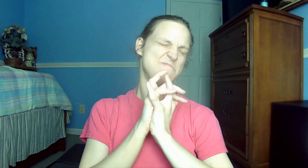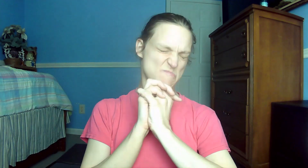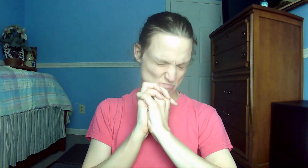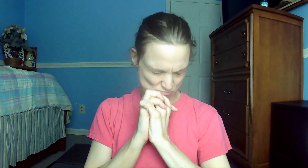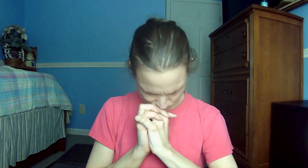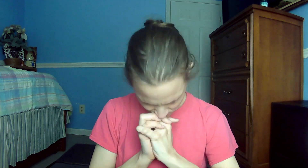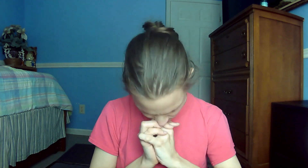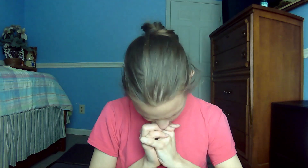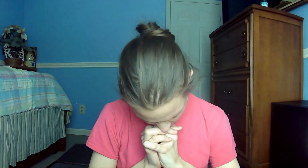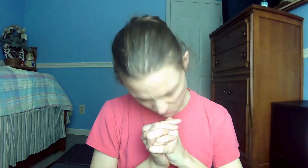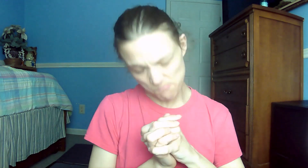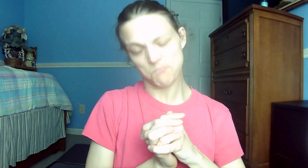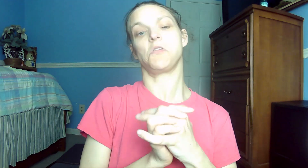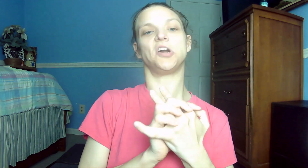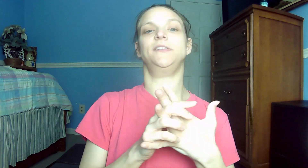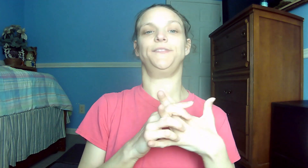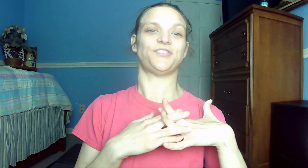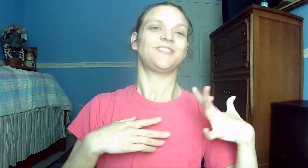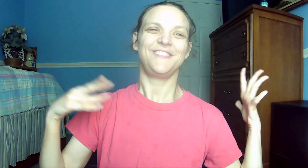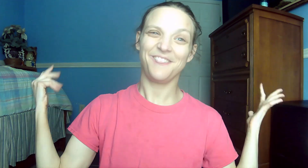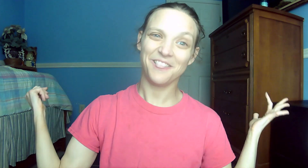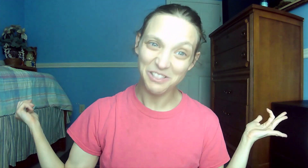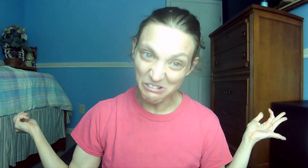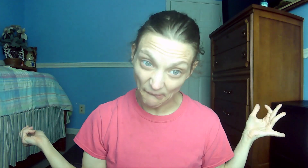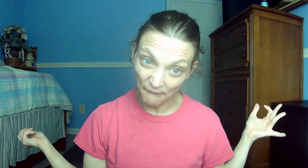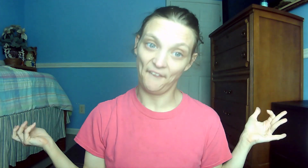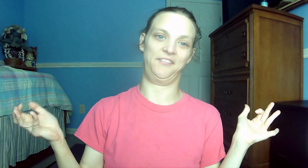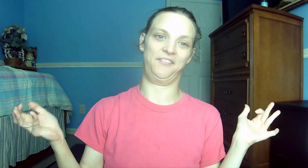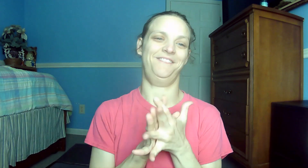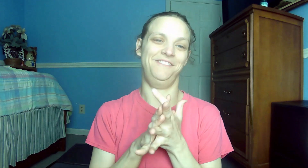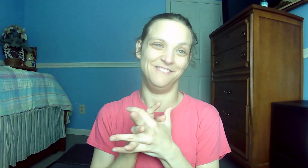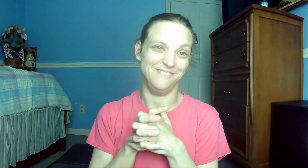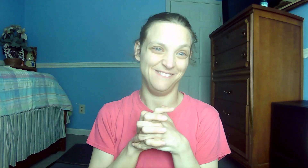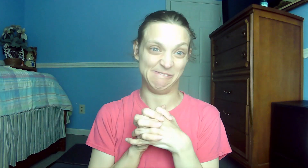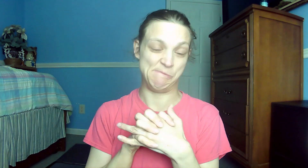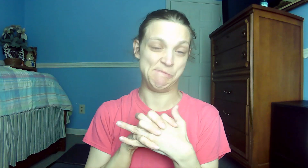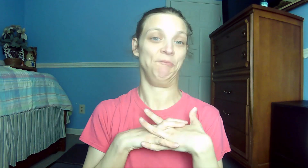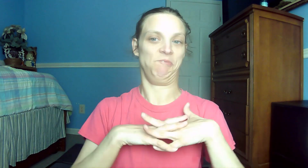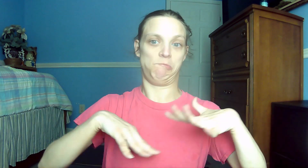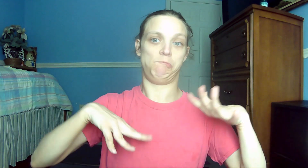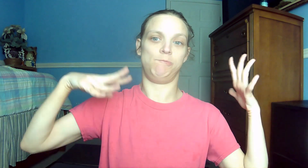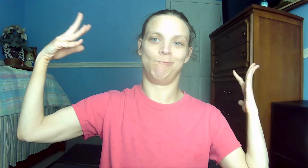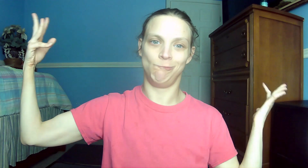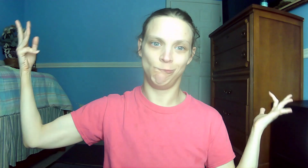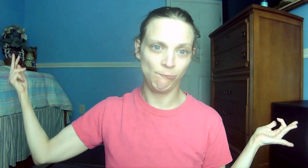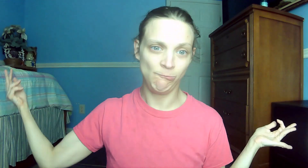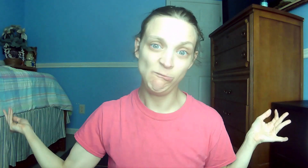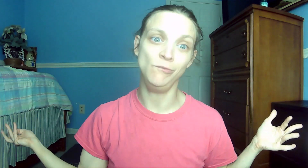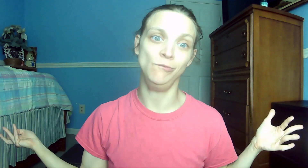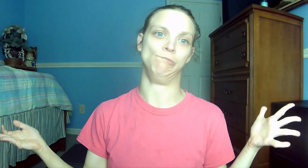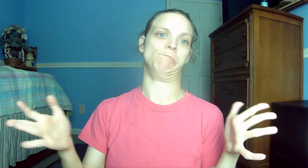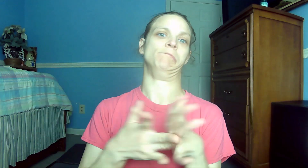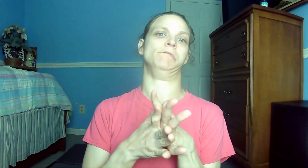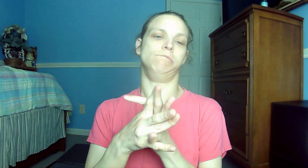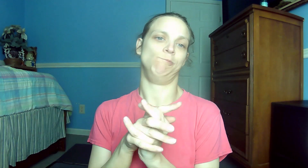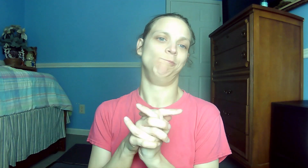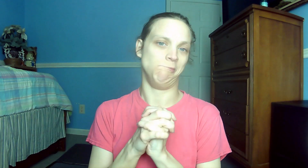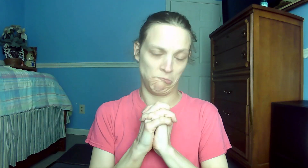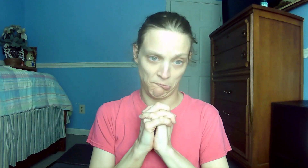25. Romans 8.28 And we know that in all things God works for the good of those who love him, who